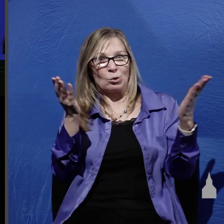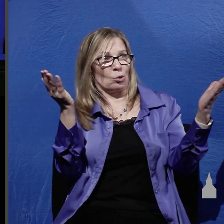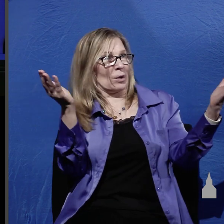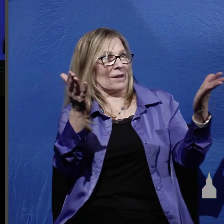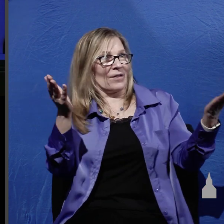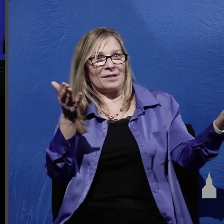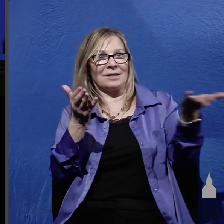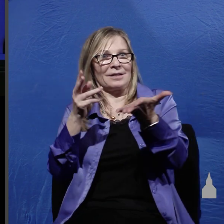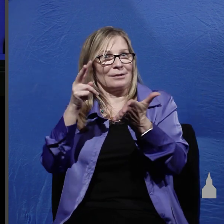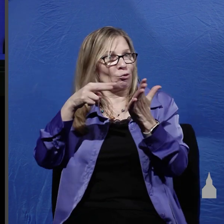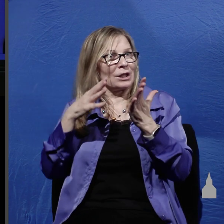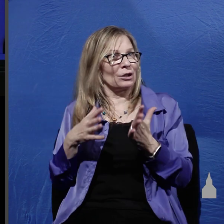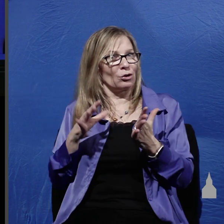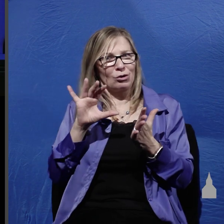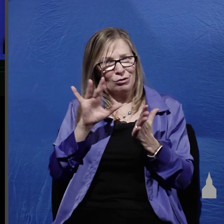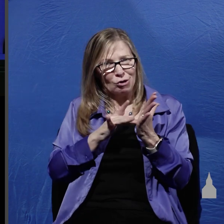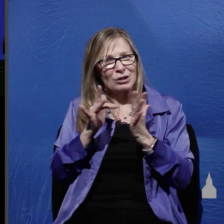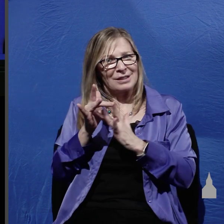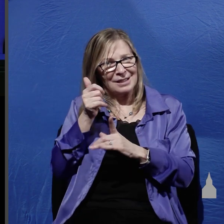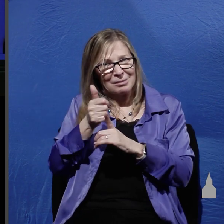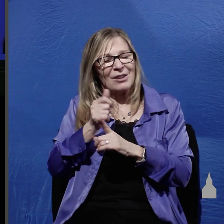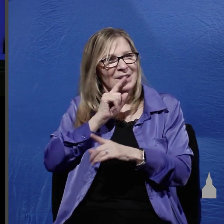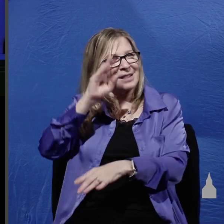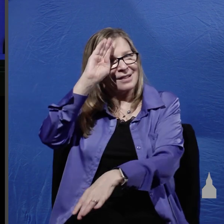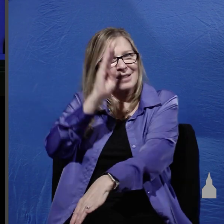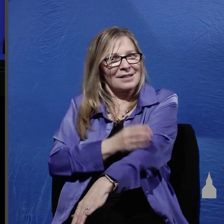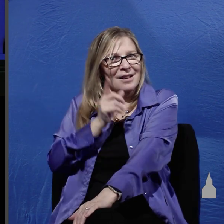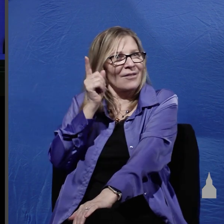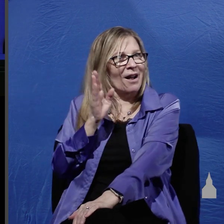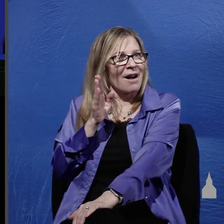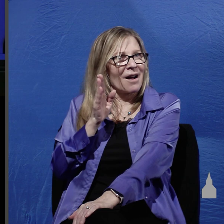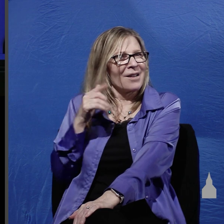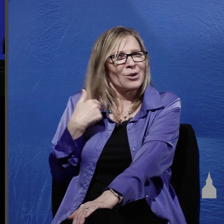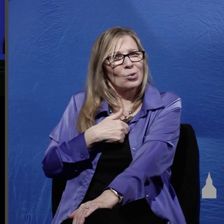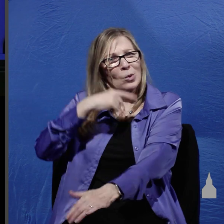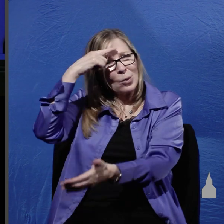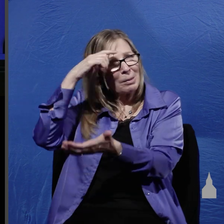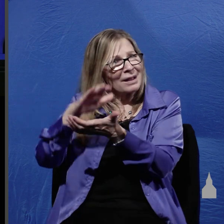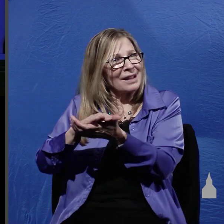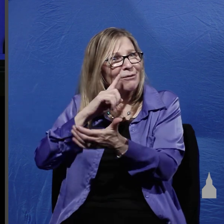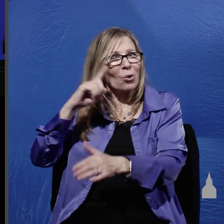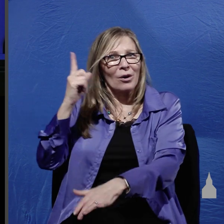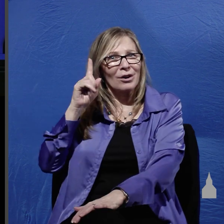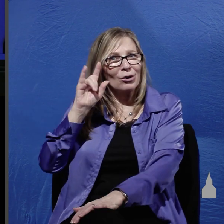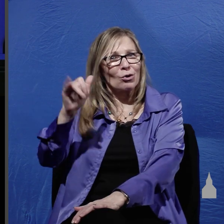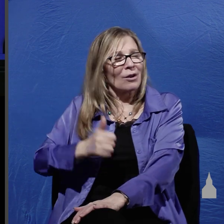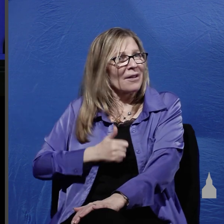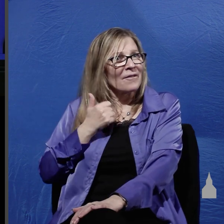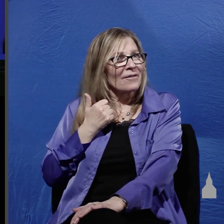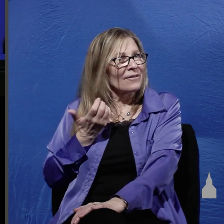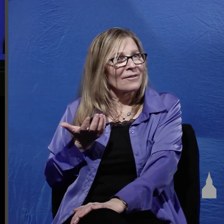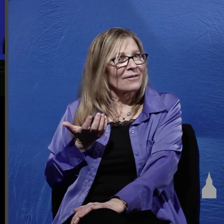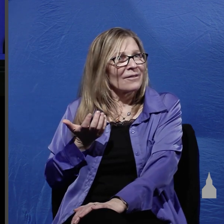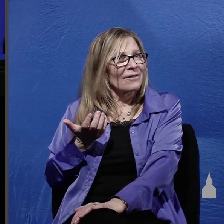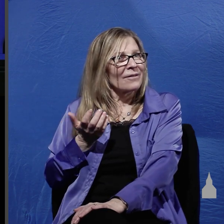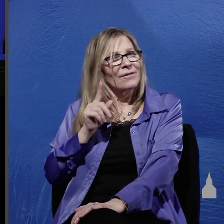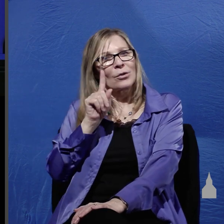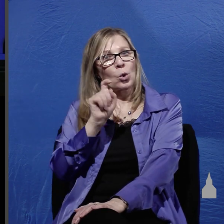is the son of God so that we will believe in him for eternal life listen the question is have you ever